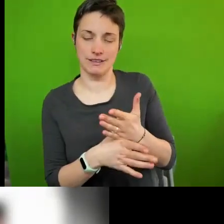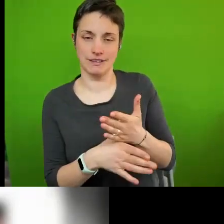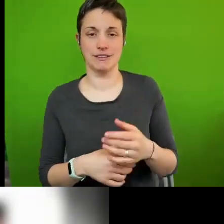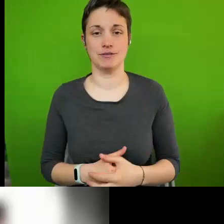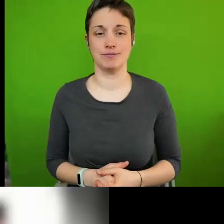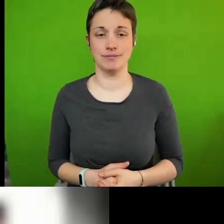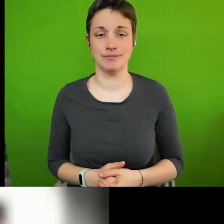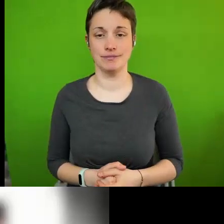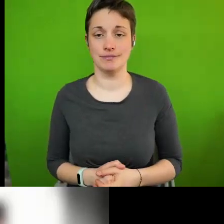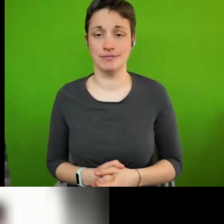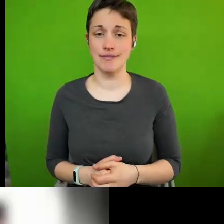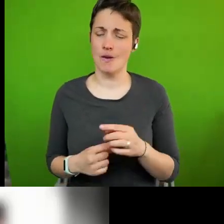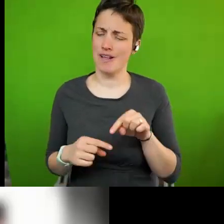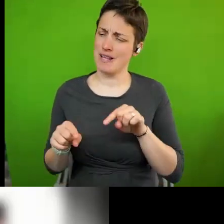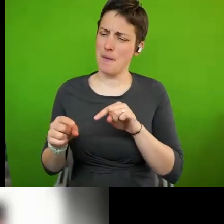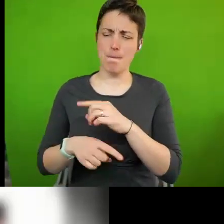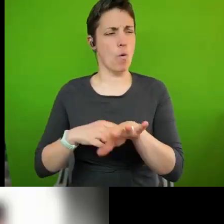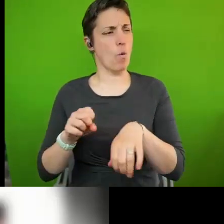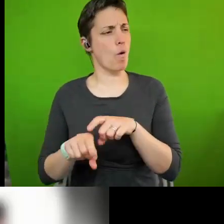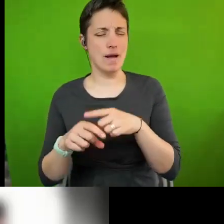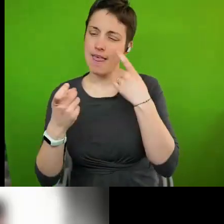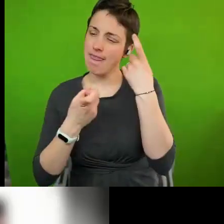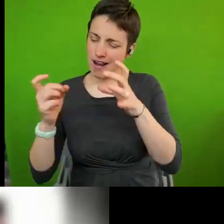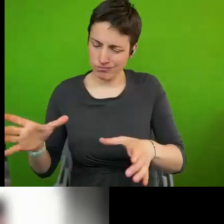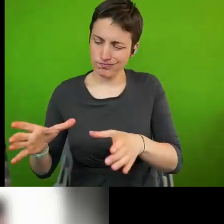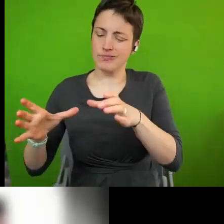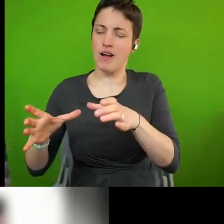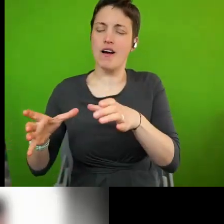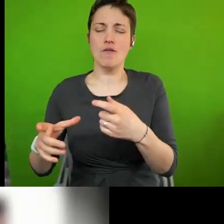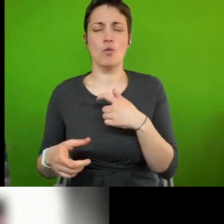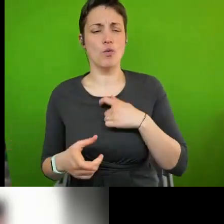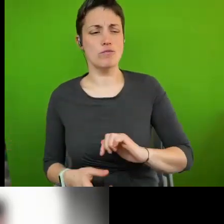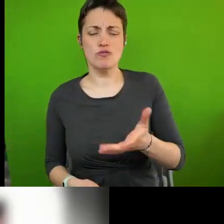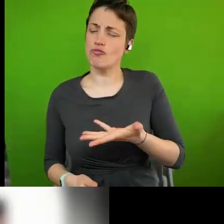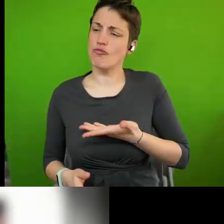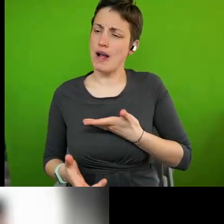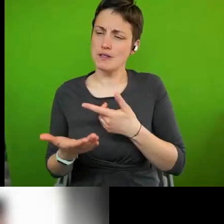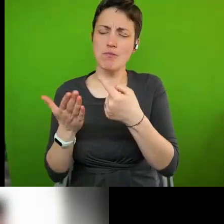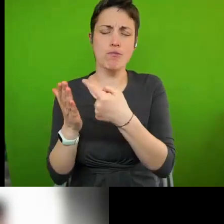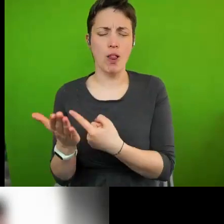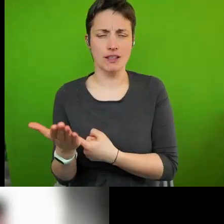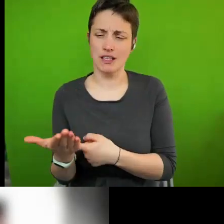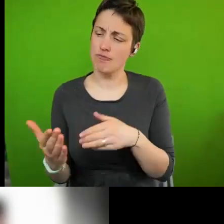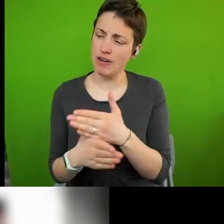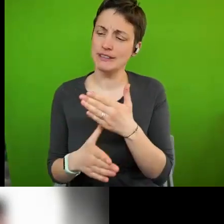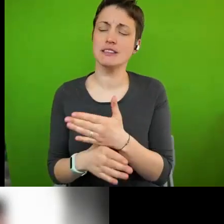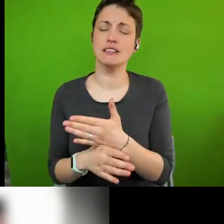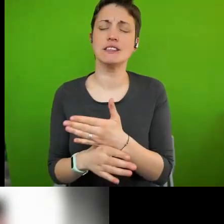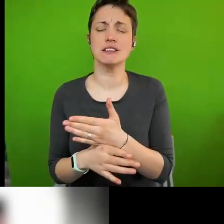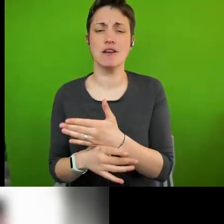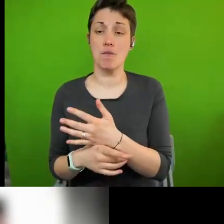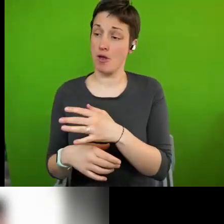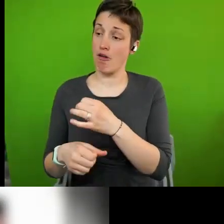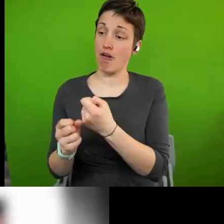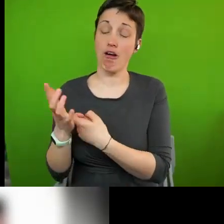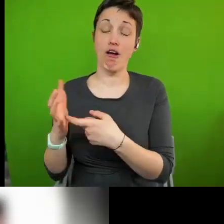These have become a kind of think tank for human rights policy and practice. Gert has been instrumental in organising